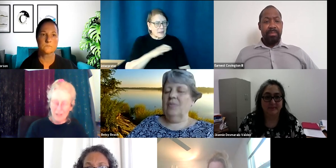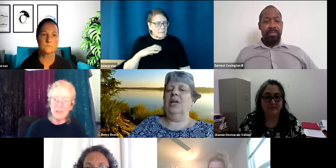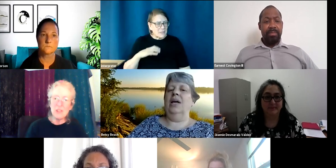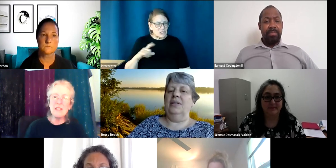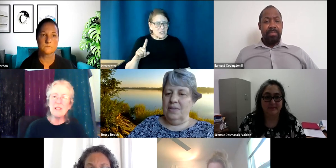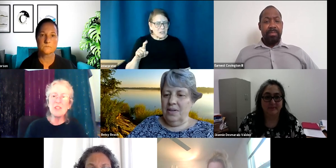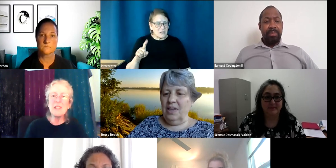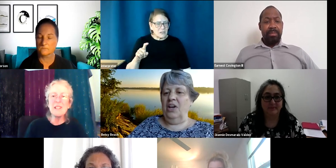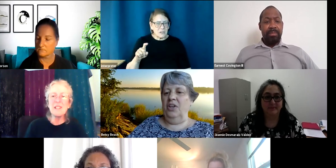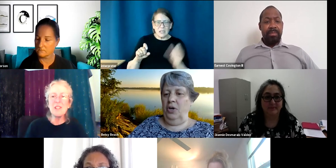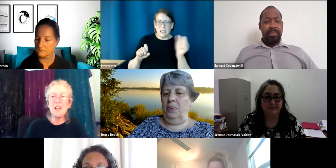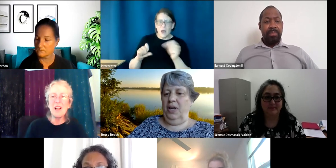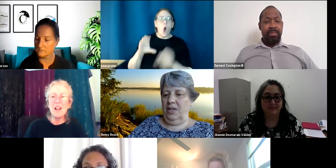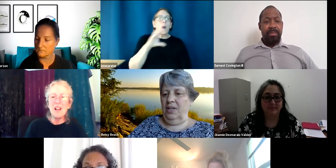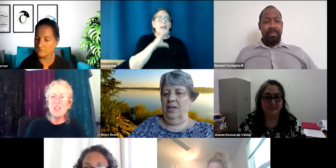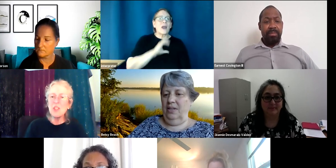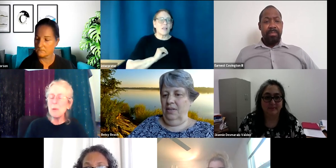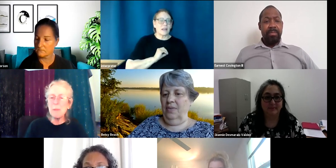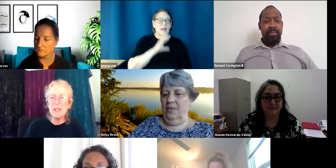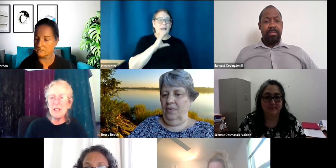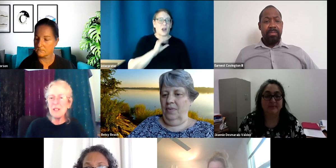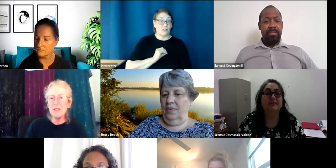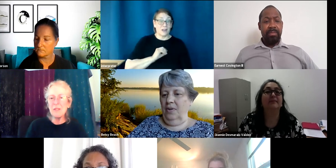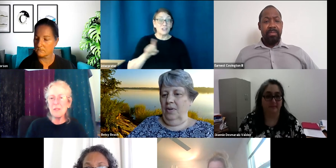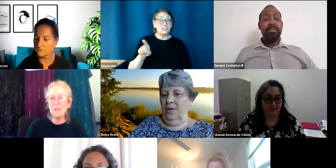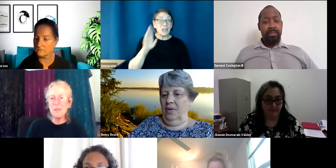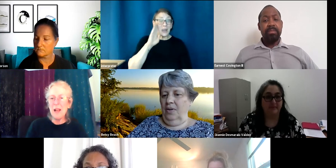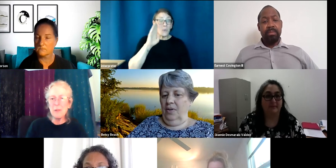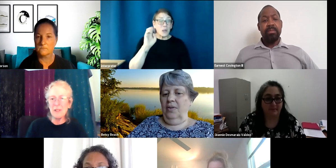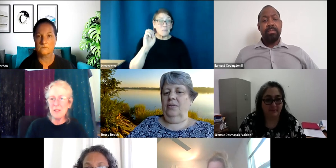Yes, she would be fabulous.